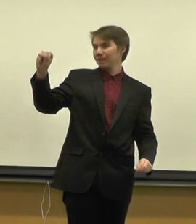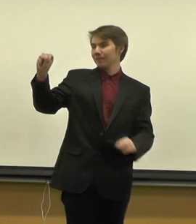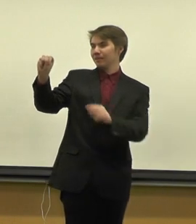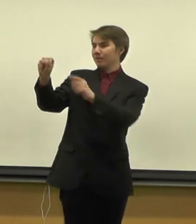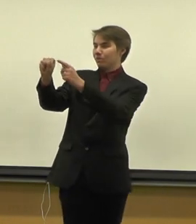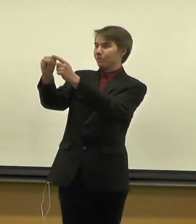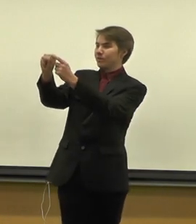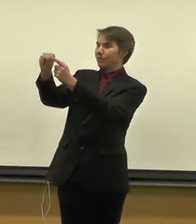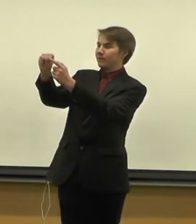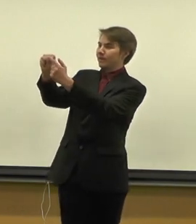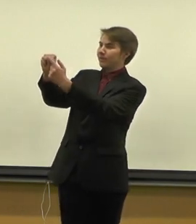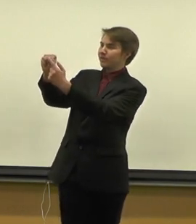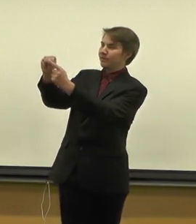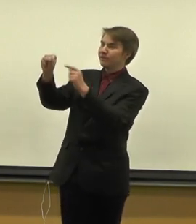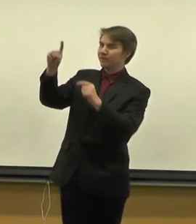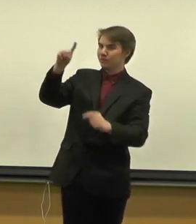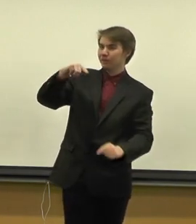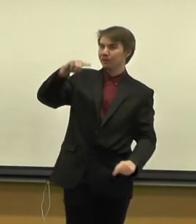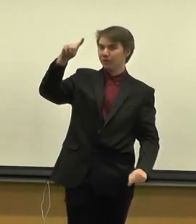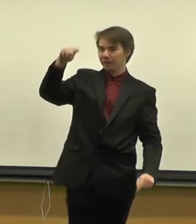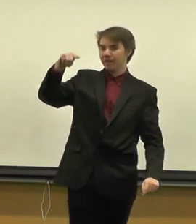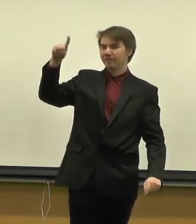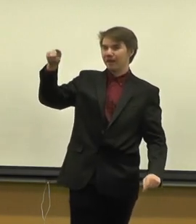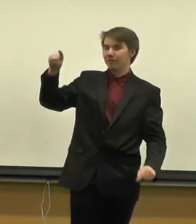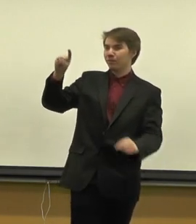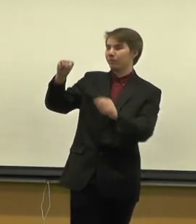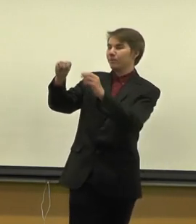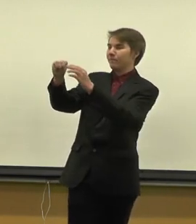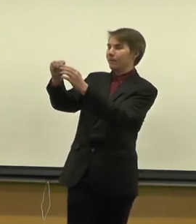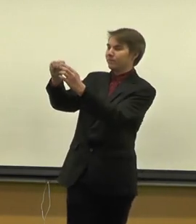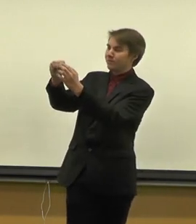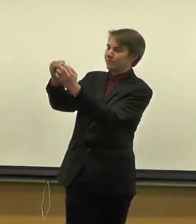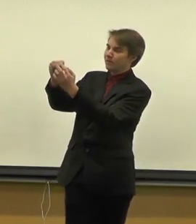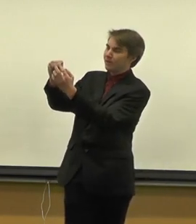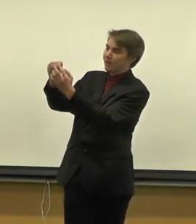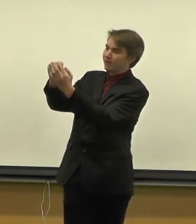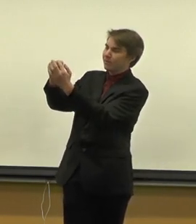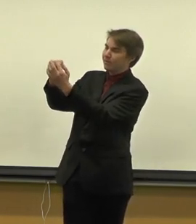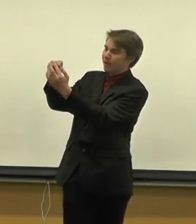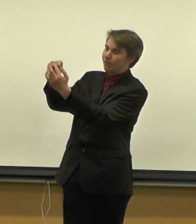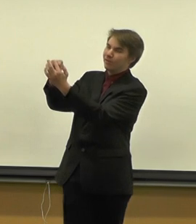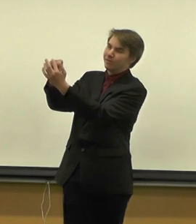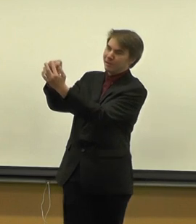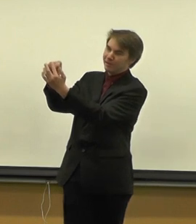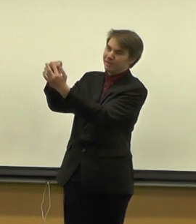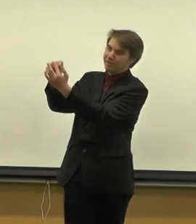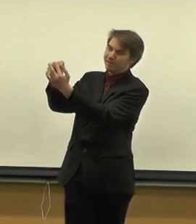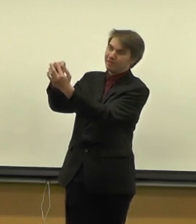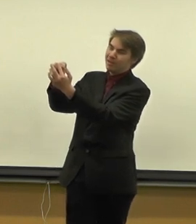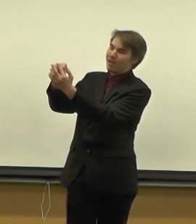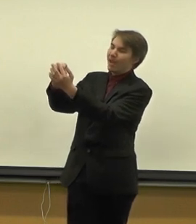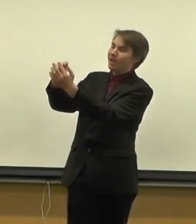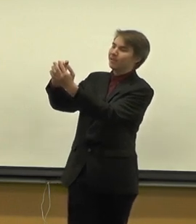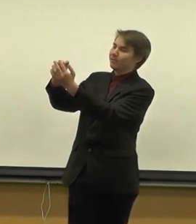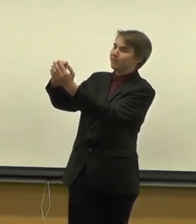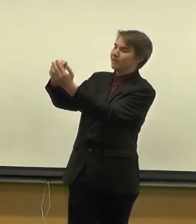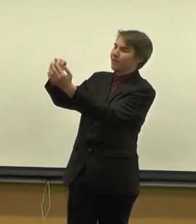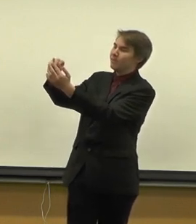M, three going down like this like you're doing a lowercase M with three bounces. kind of comes down like this. N is the same